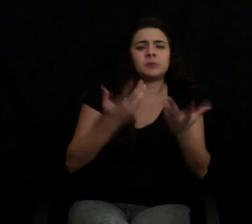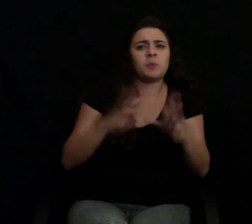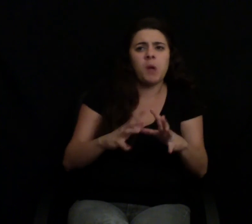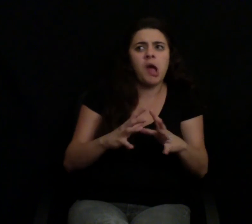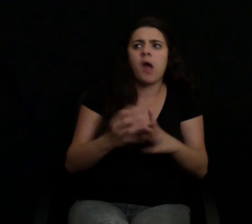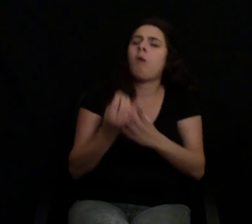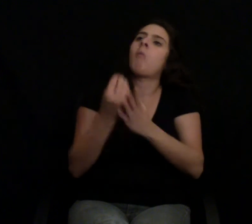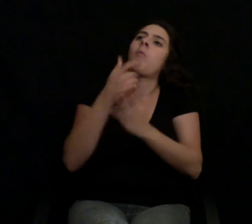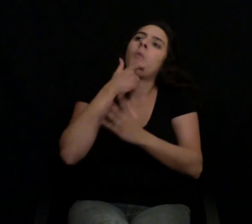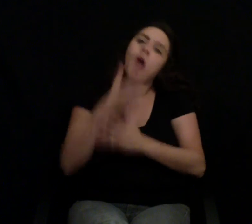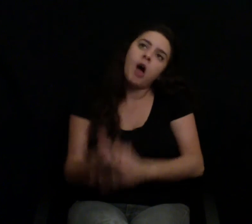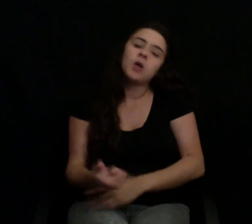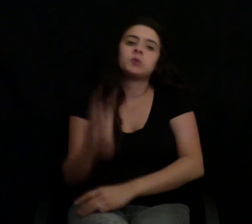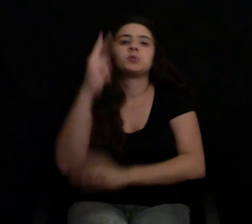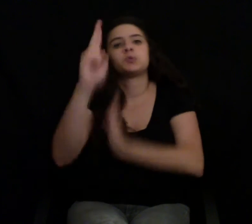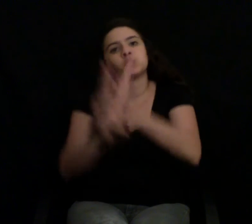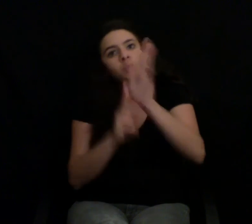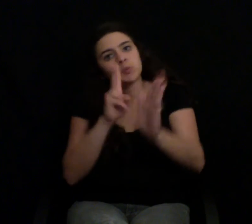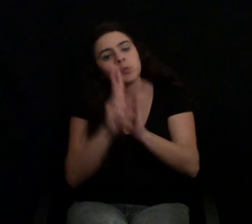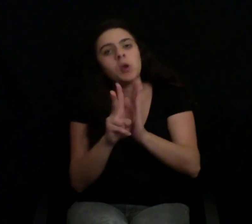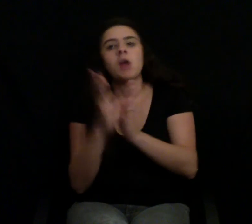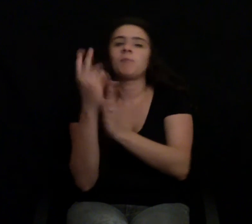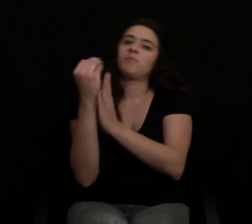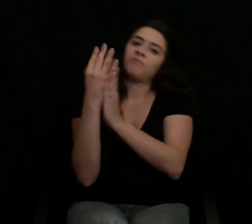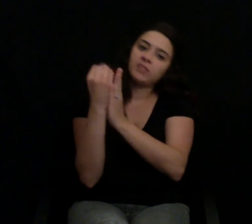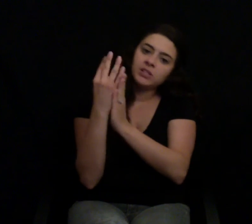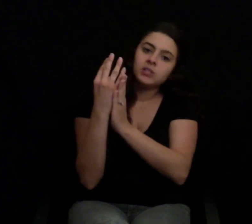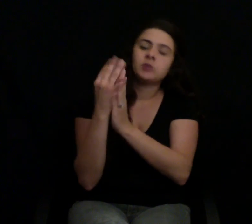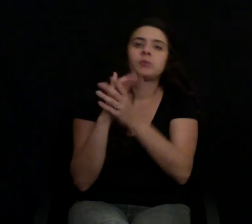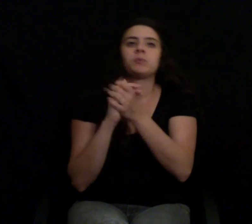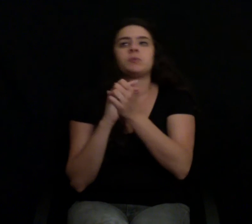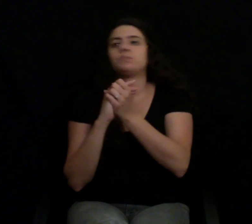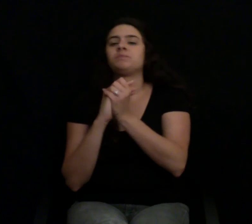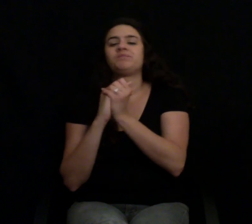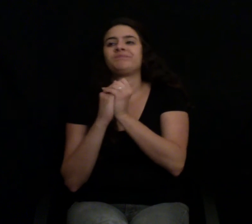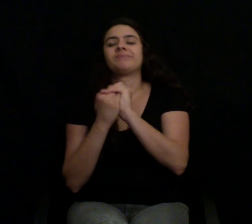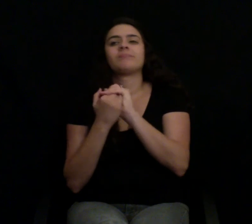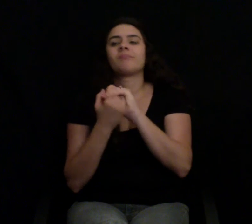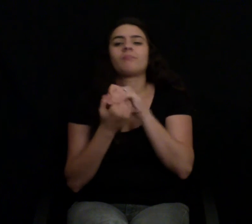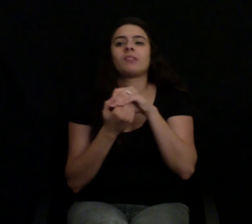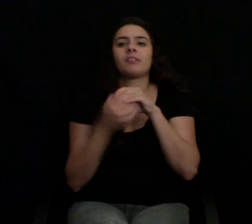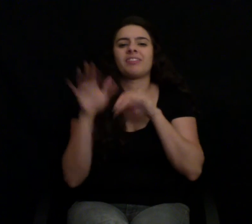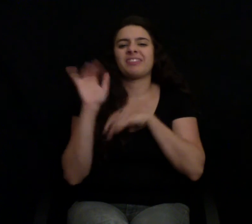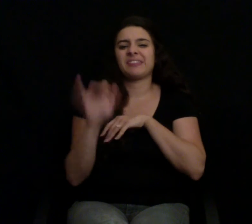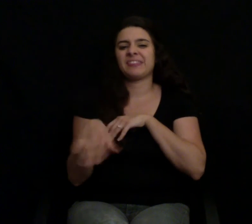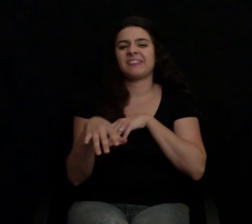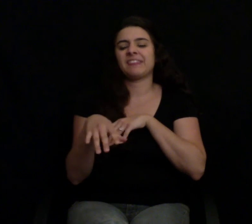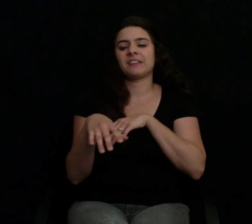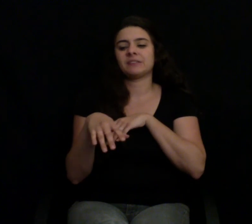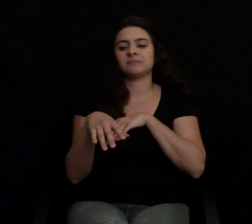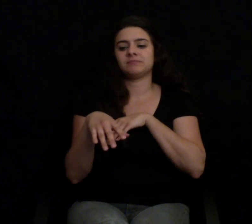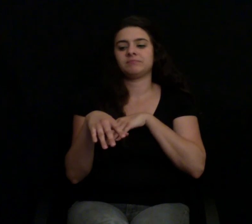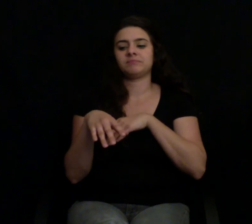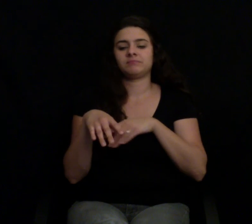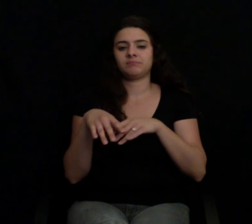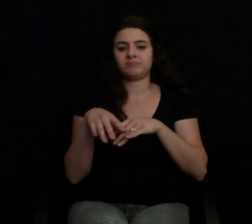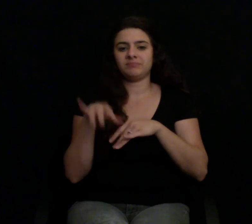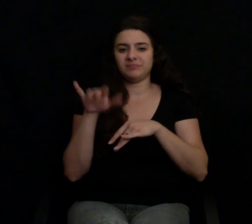as long as you're only reaching out to that audience of people who are willing to sit through that very pointed, you know, important documentary,